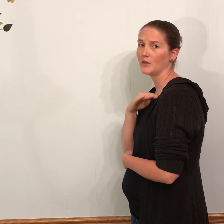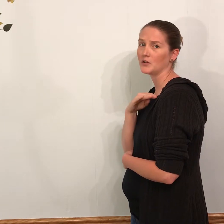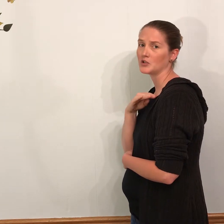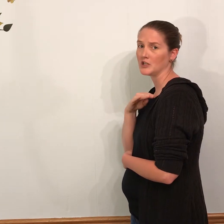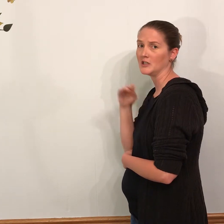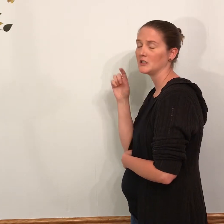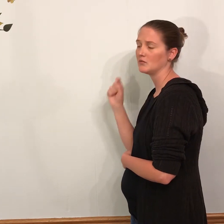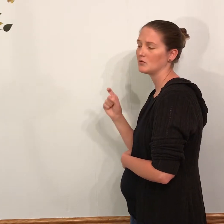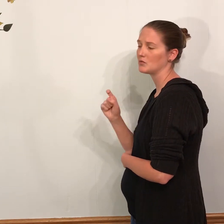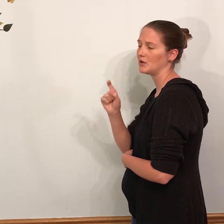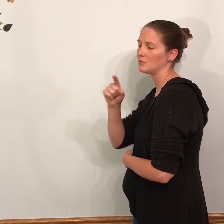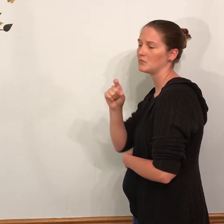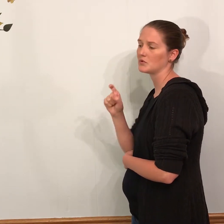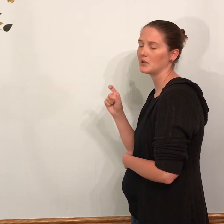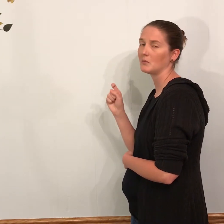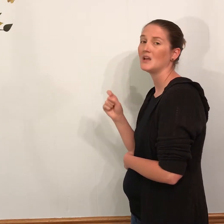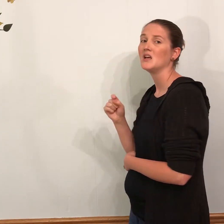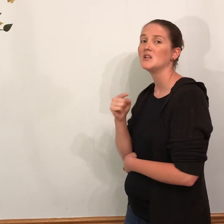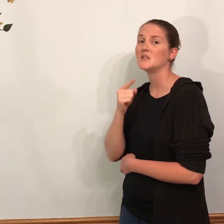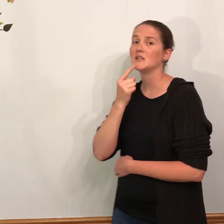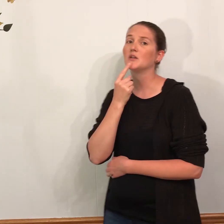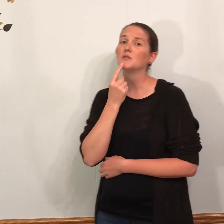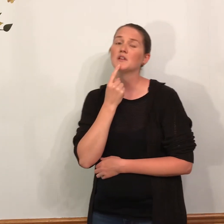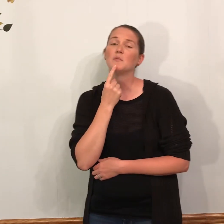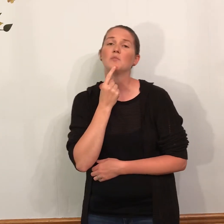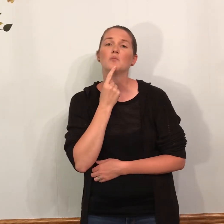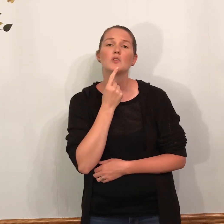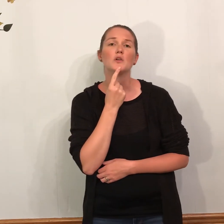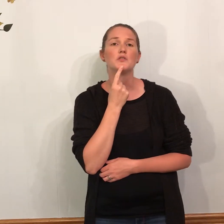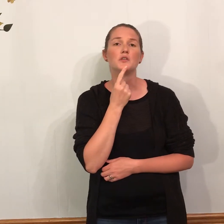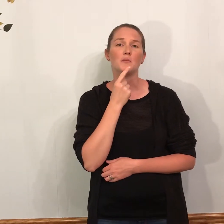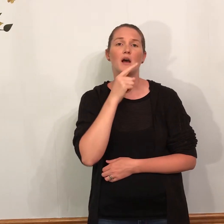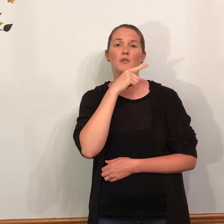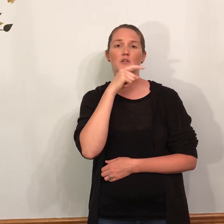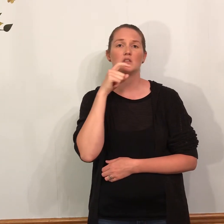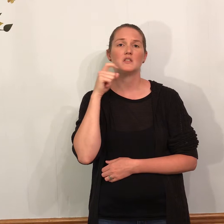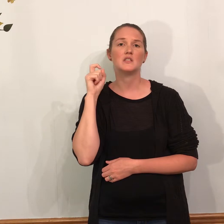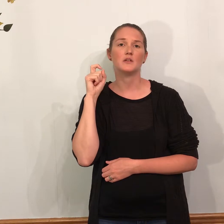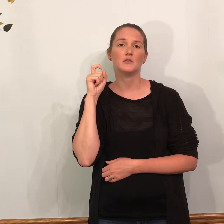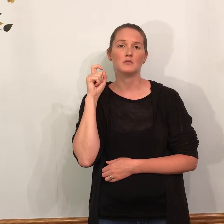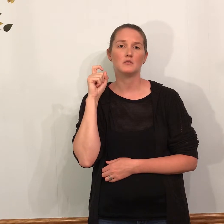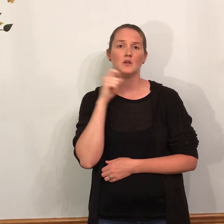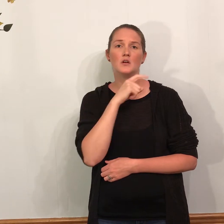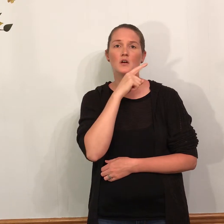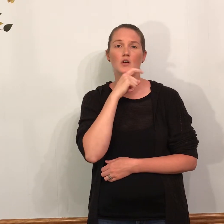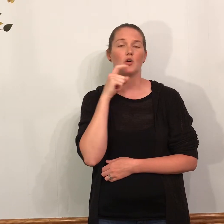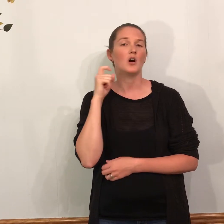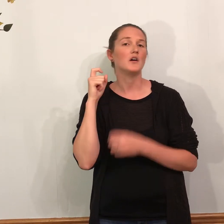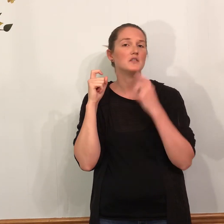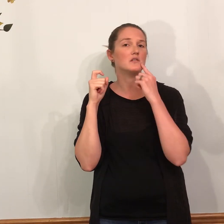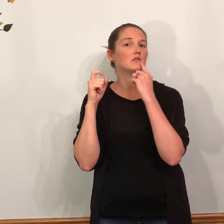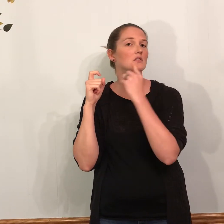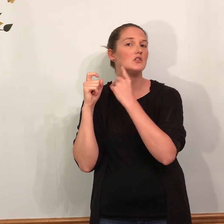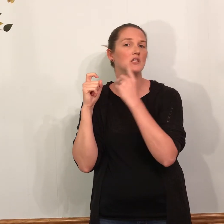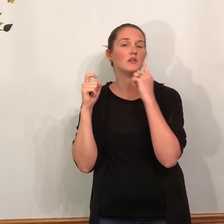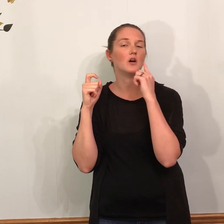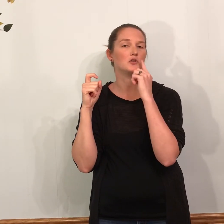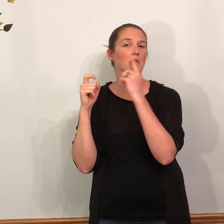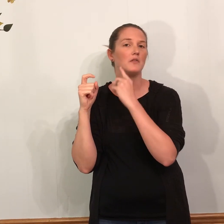than your chin. Shrimp. Shrimp. Cereal is going to be closer to your mouth. Cereal. Across your chin. Across your mouth